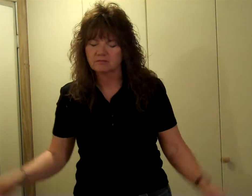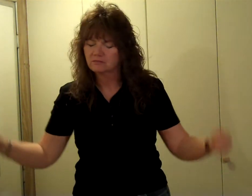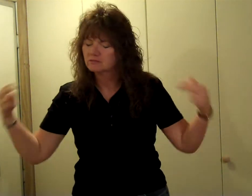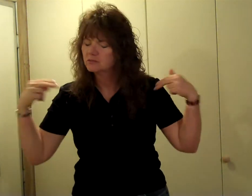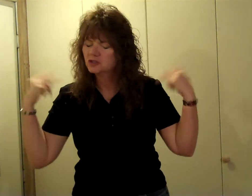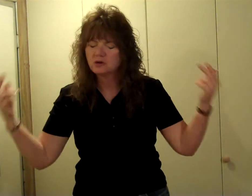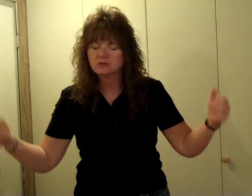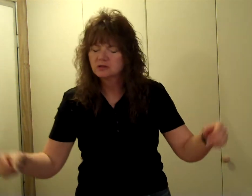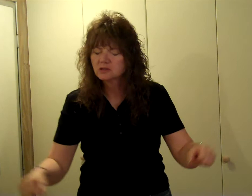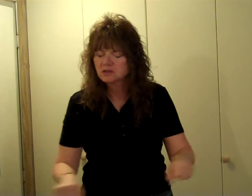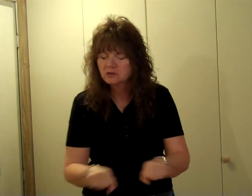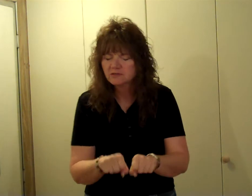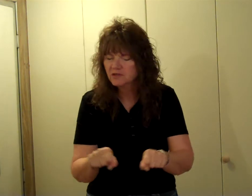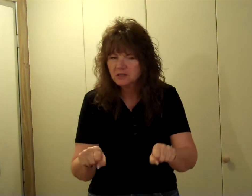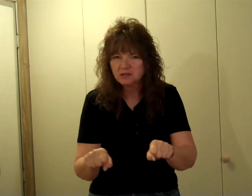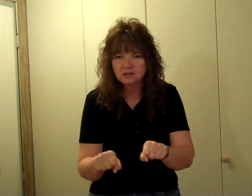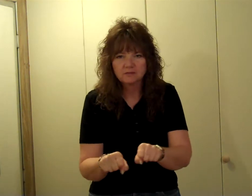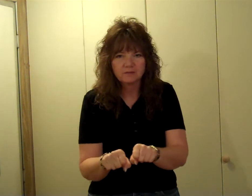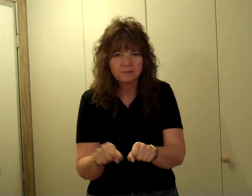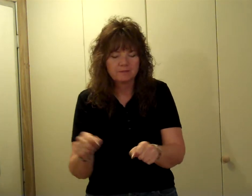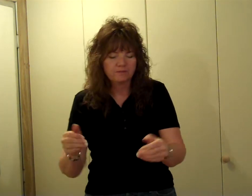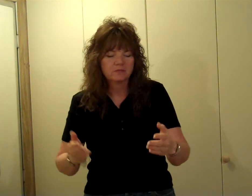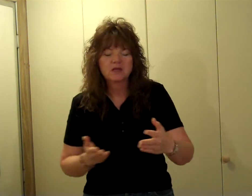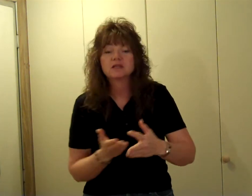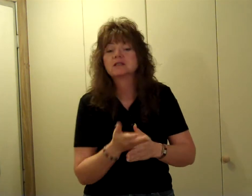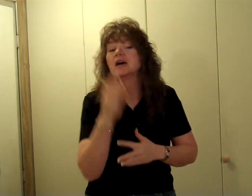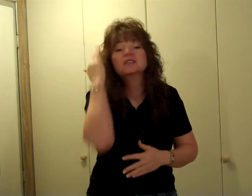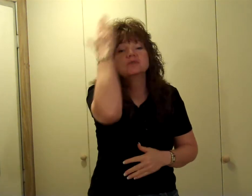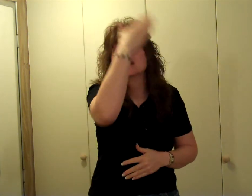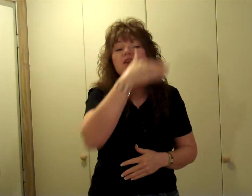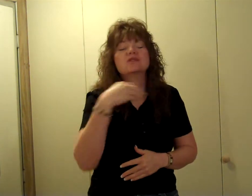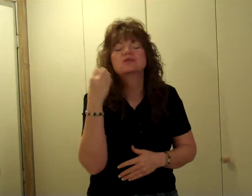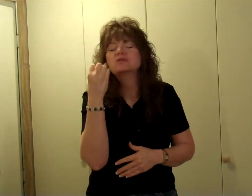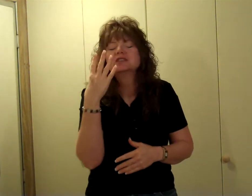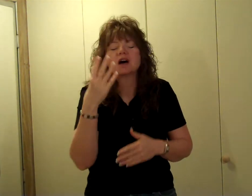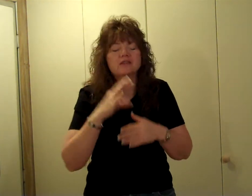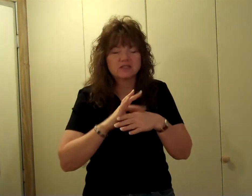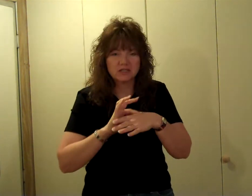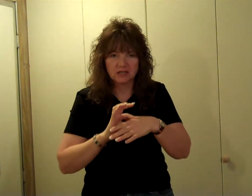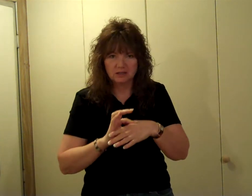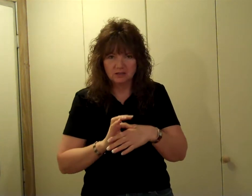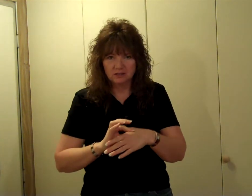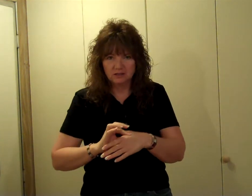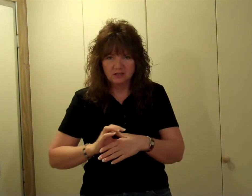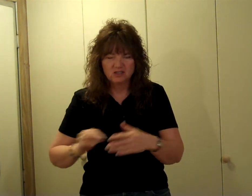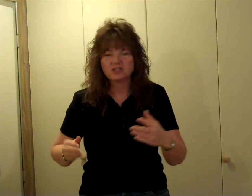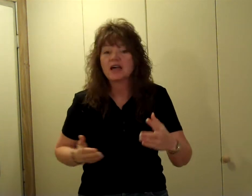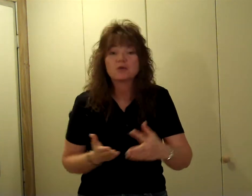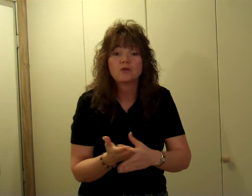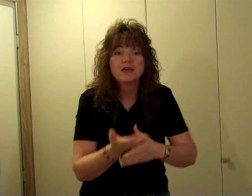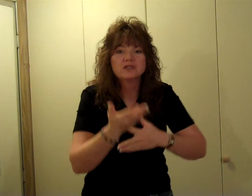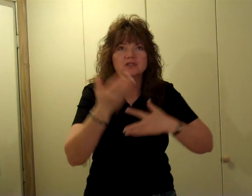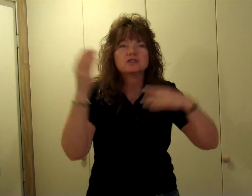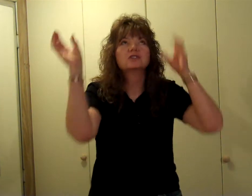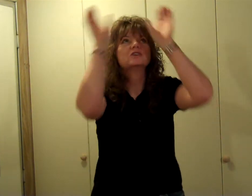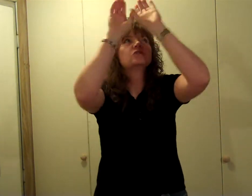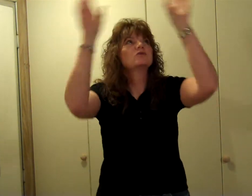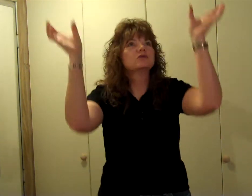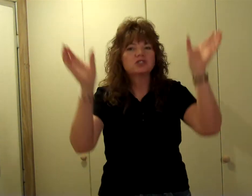from his shoulders to his feet. And sliced right through his olive skin, just like raisins through his